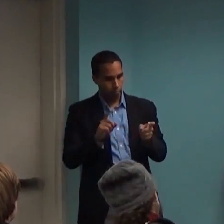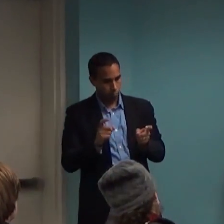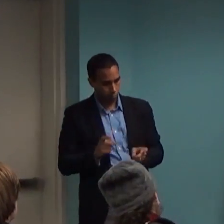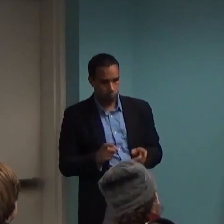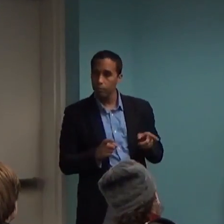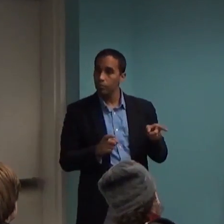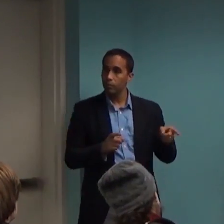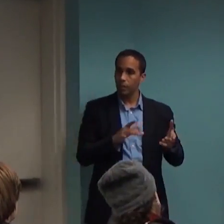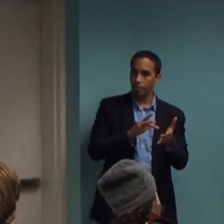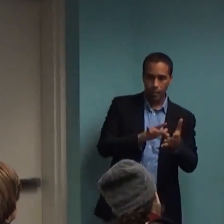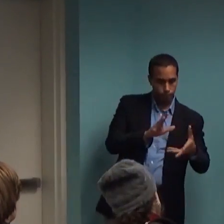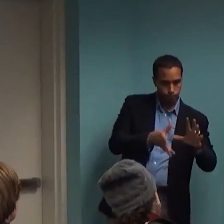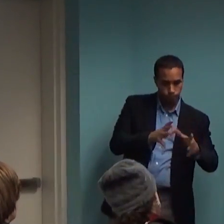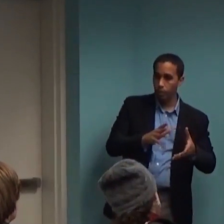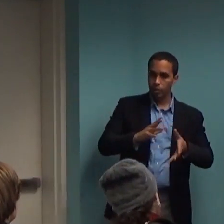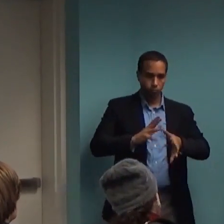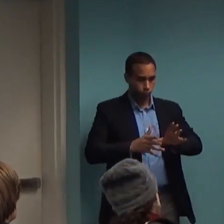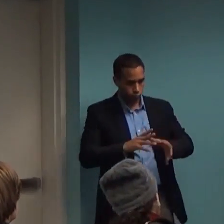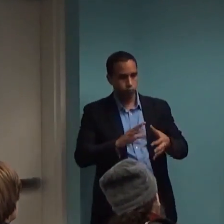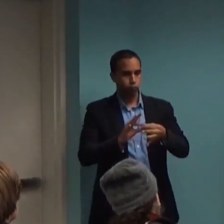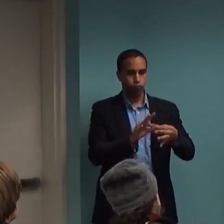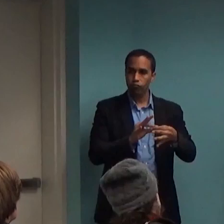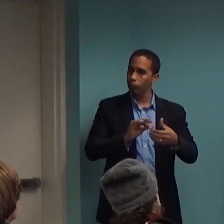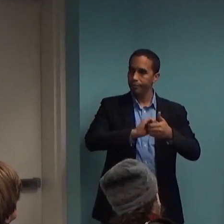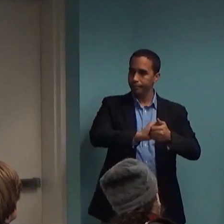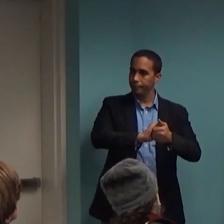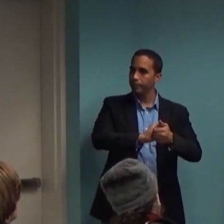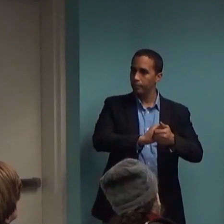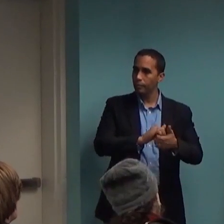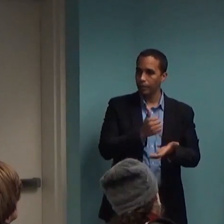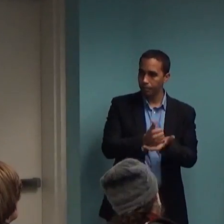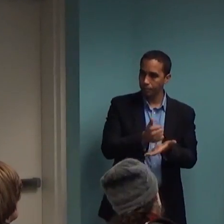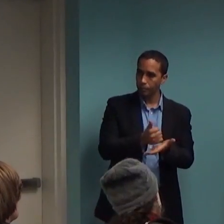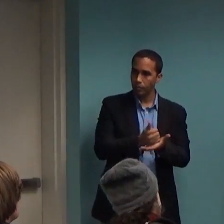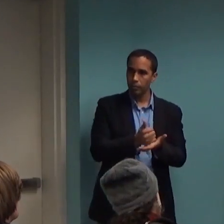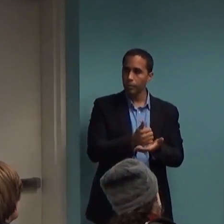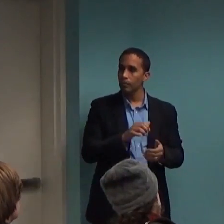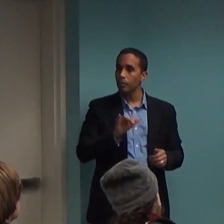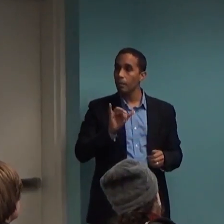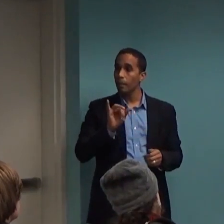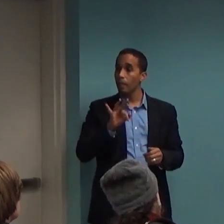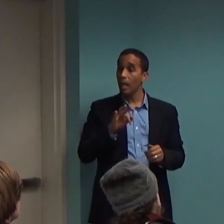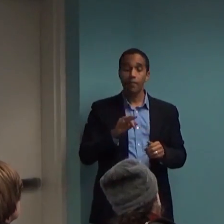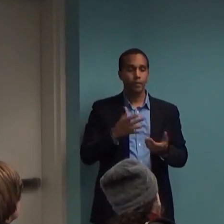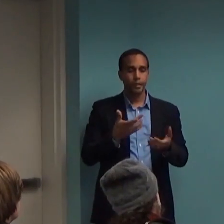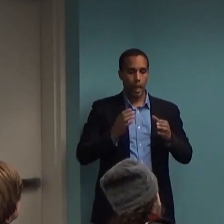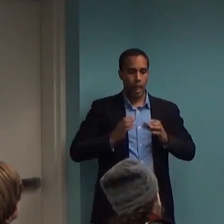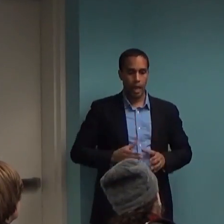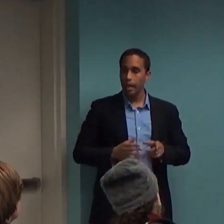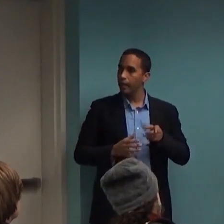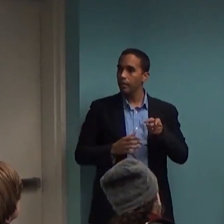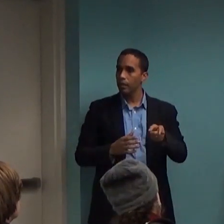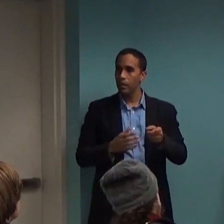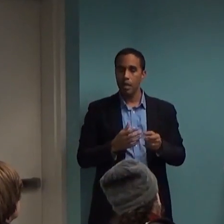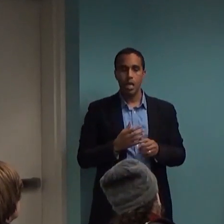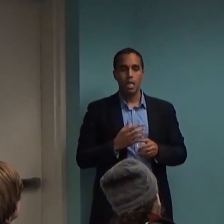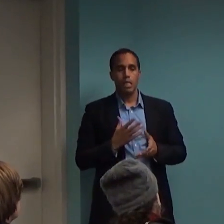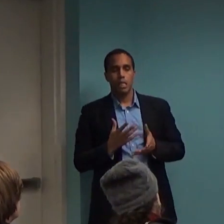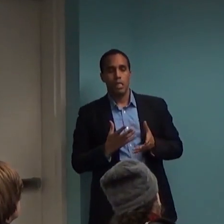client is feeling reluctant to ask some of those questions that I went that I'm encouraging people to ask, then I'll ask for them. And I'll, you know, I'll try to